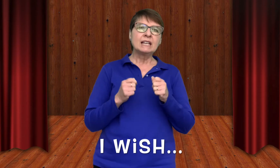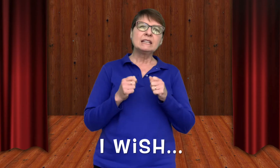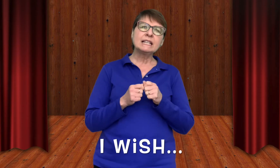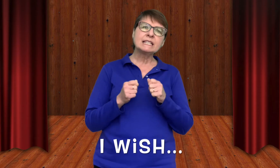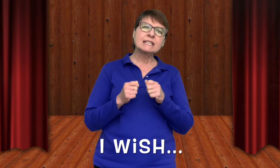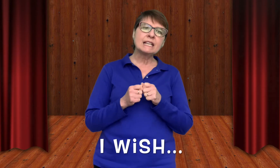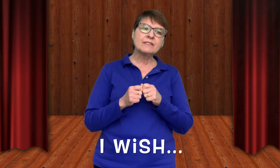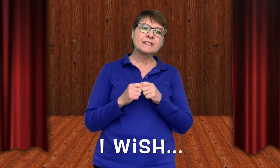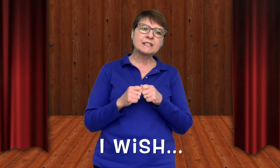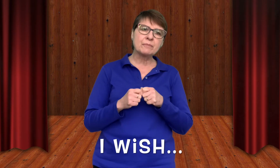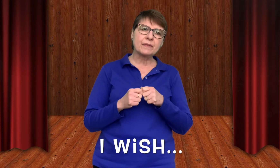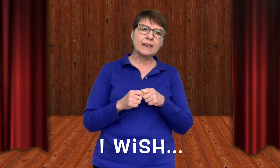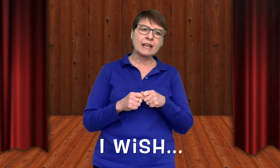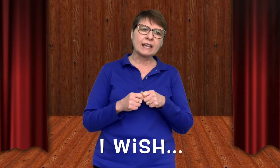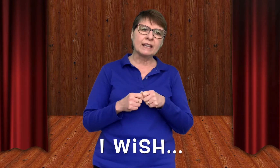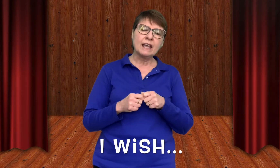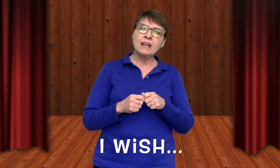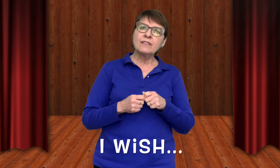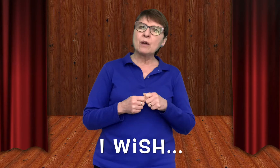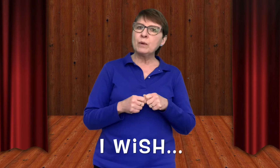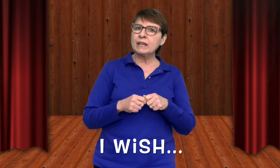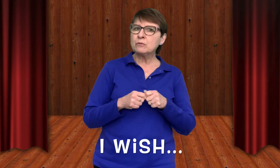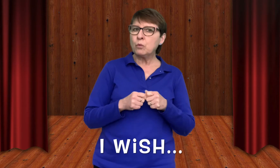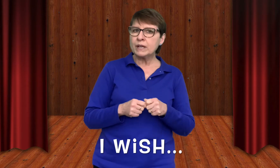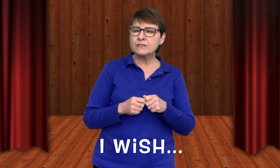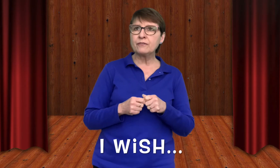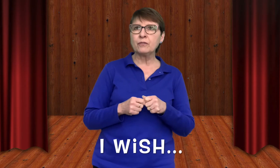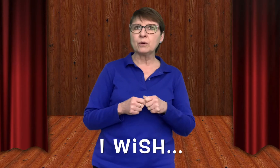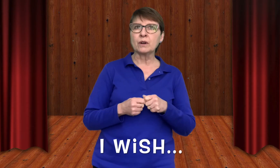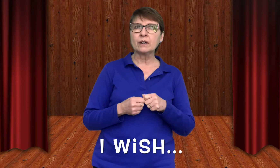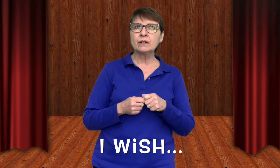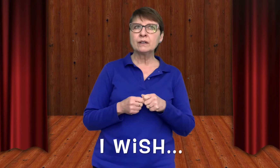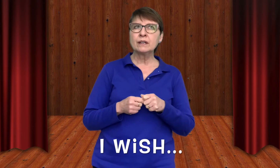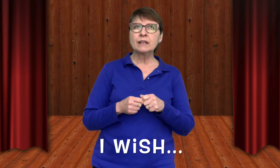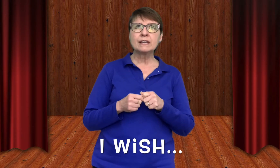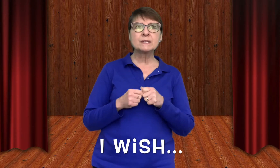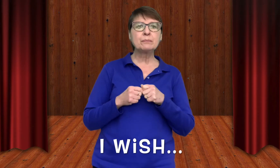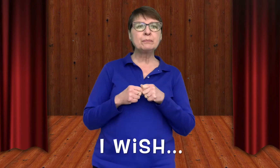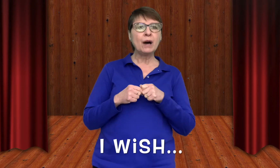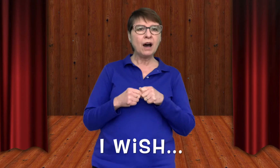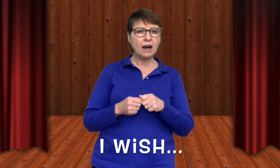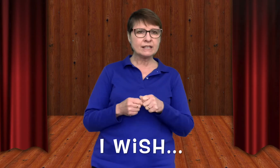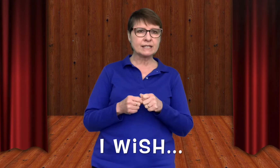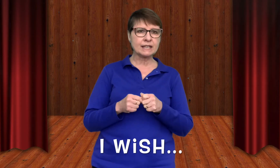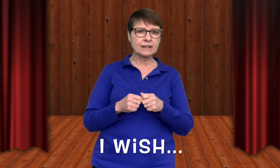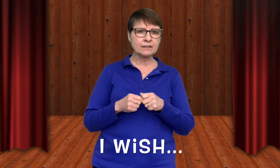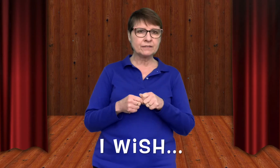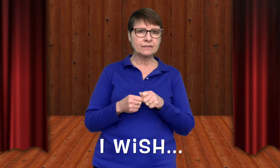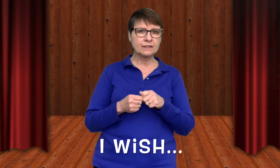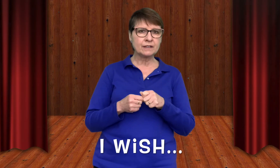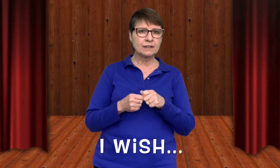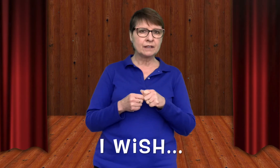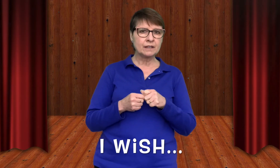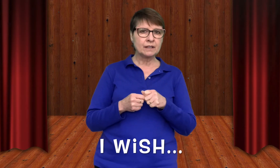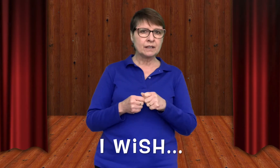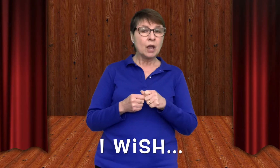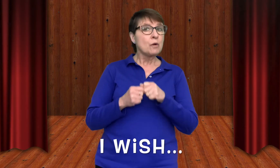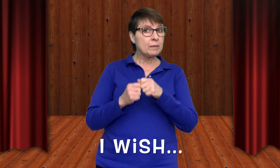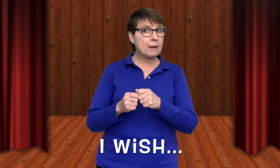Let's think of something that we can wish for that's positive. Remember